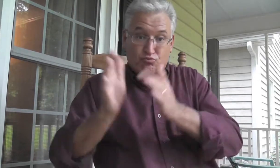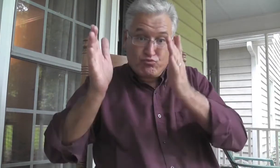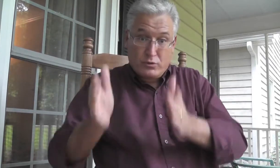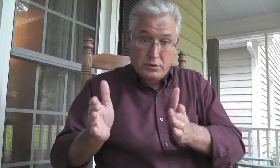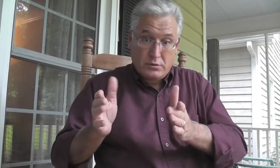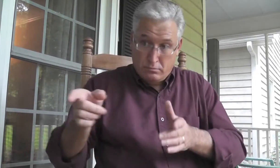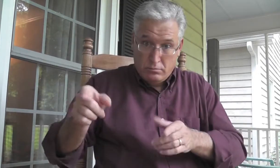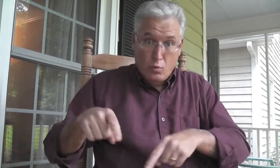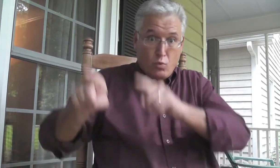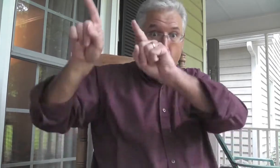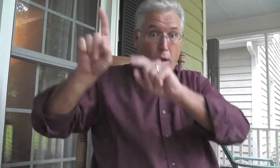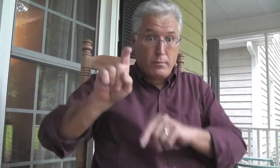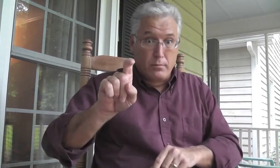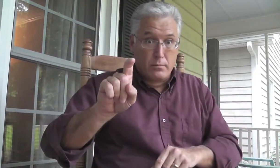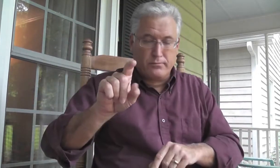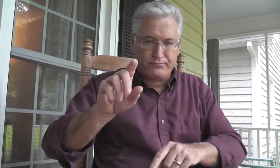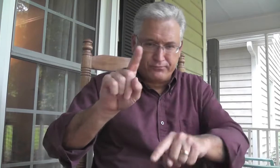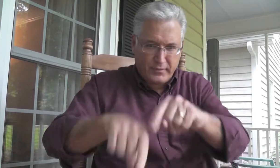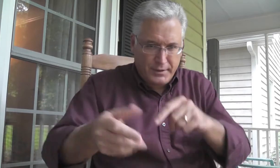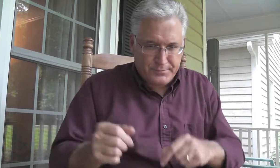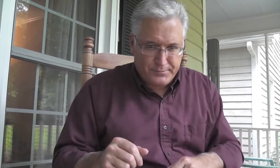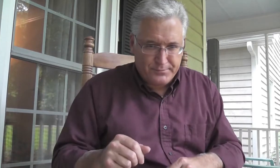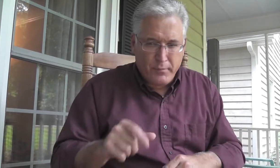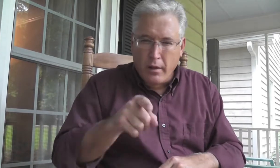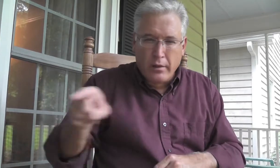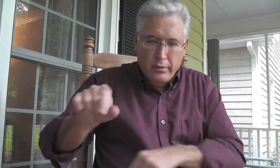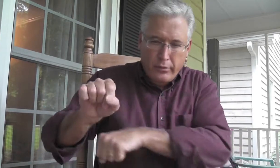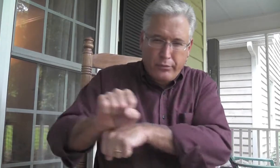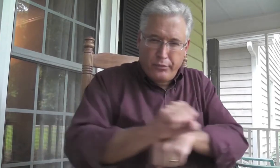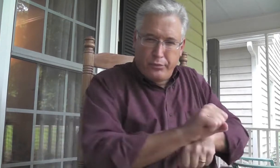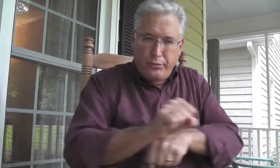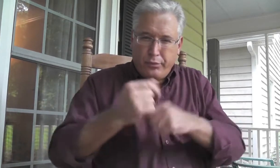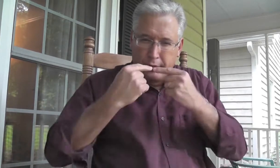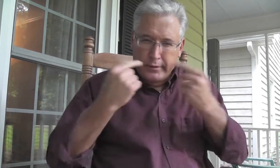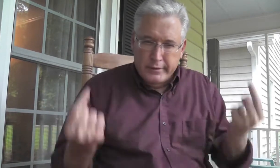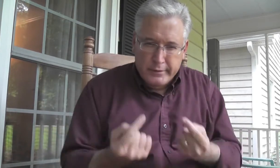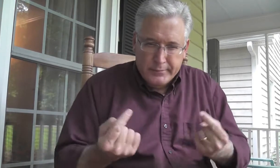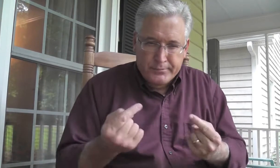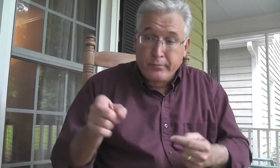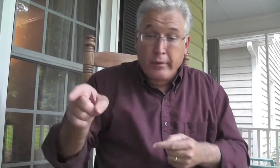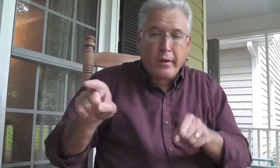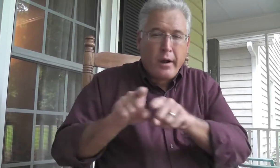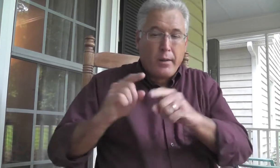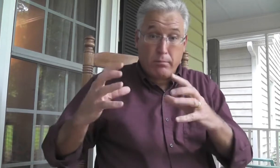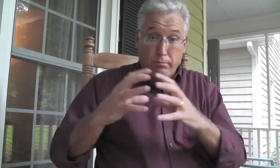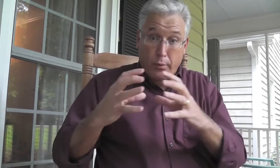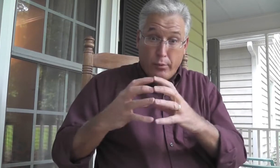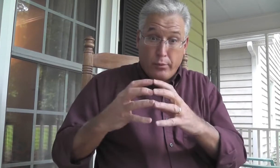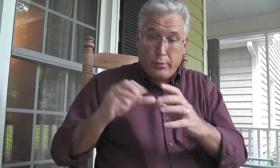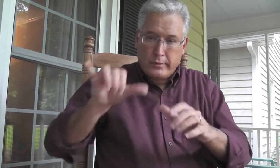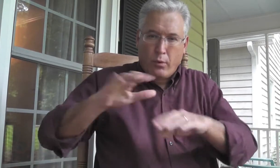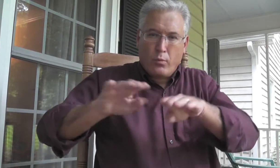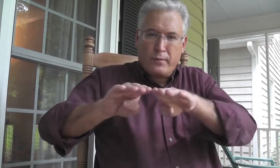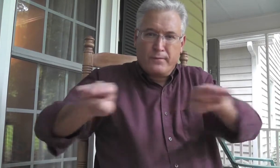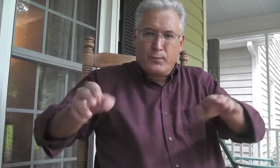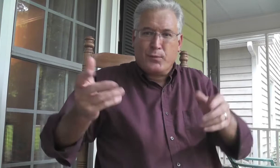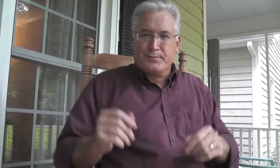People who are not in Christ, the non-believers, can they go up like the ball can? No. They can't even do that. No. Because they are